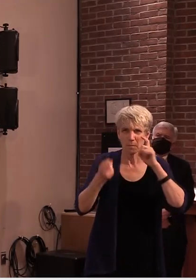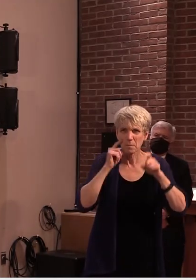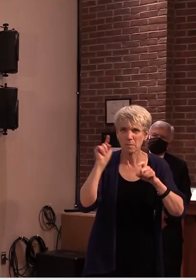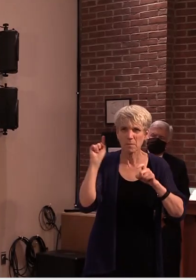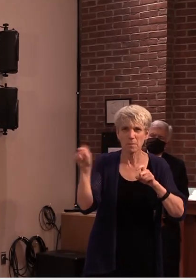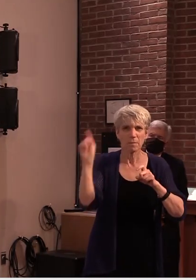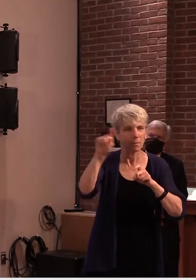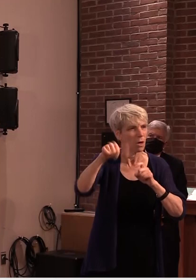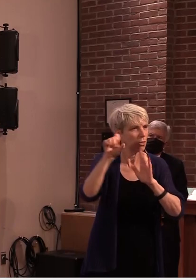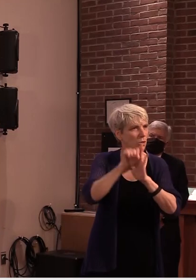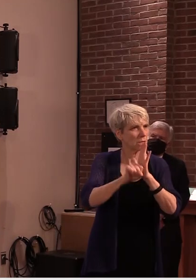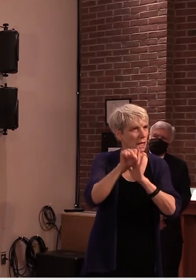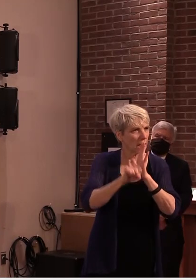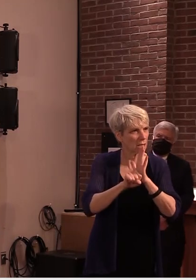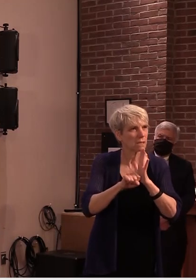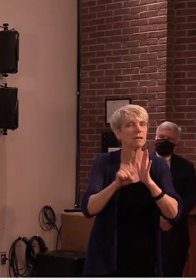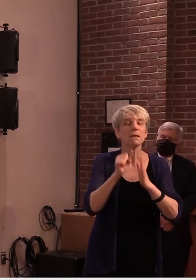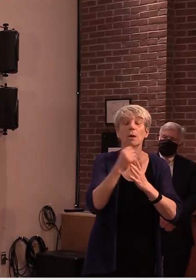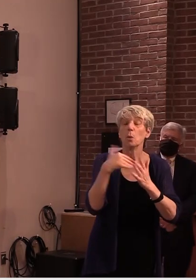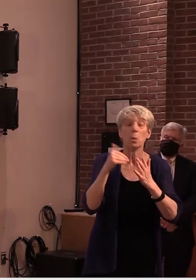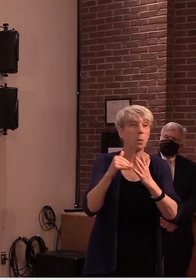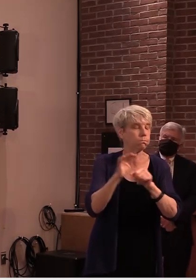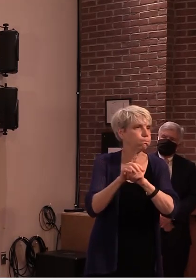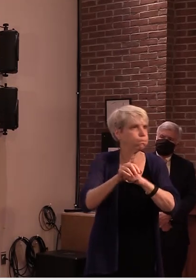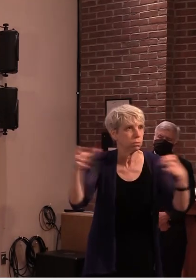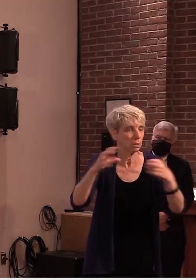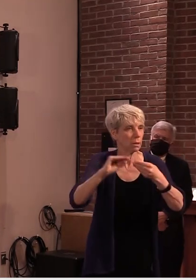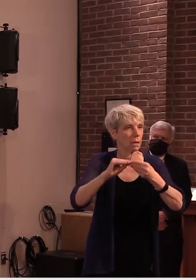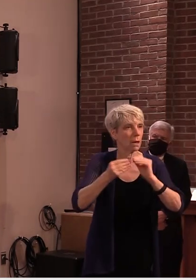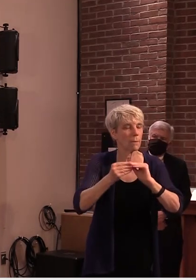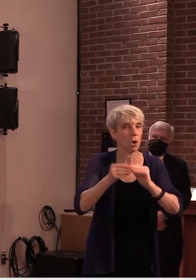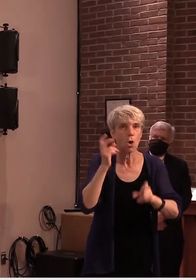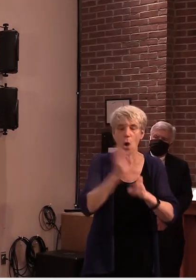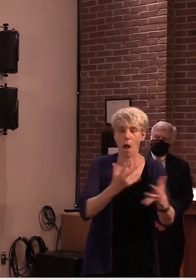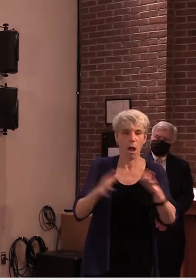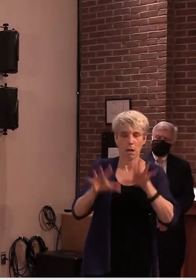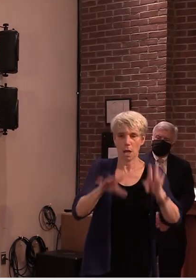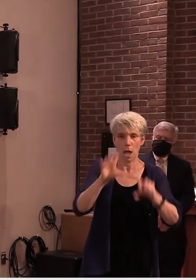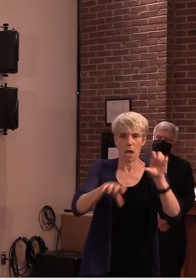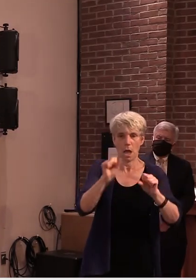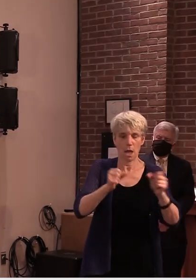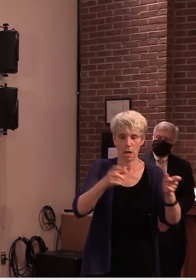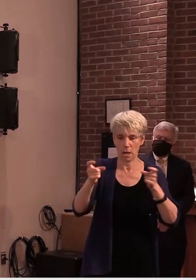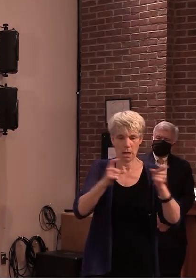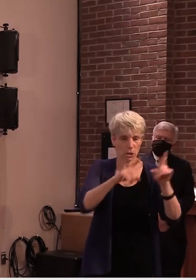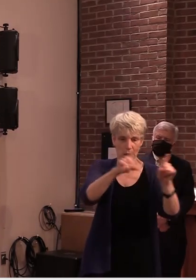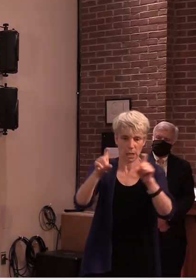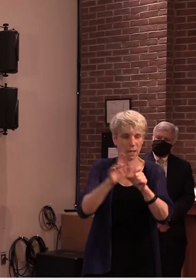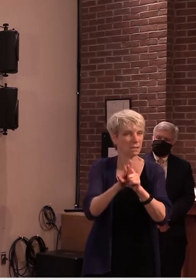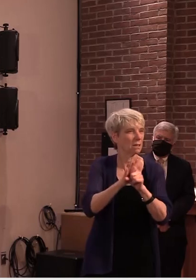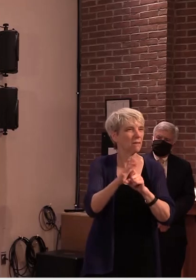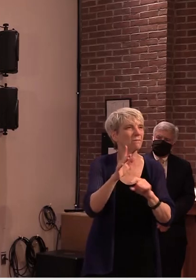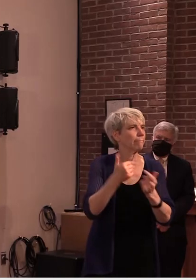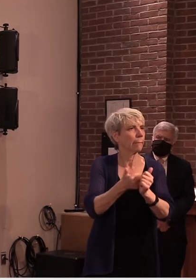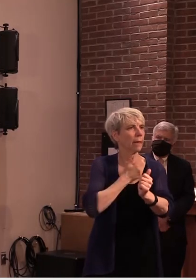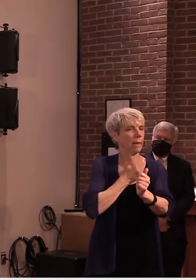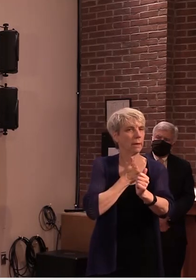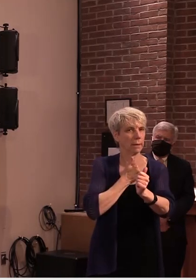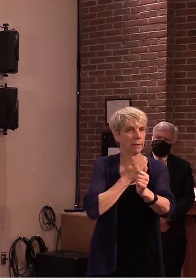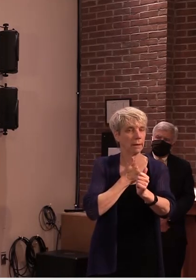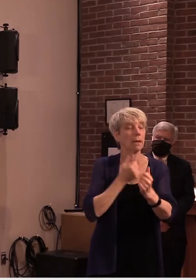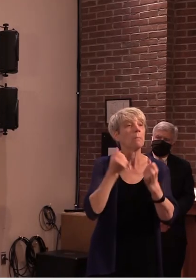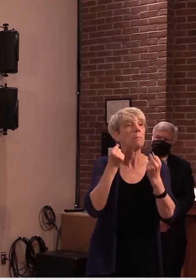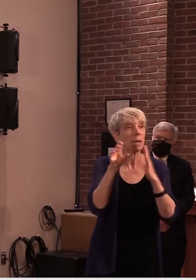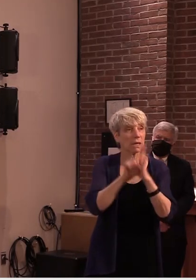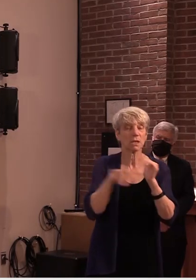to test and do the contact tracing essential to slowing the spread of illness as many states struggle